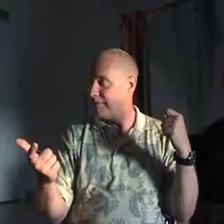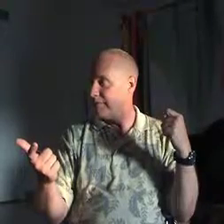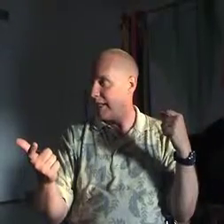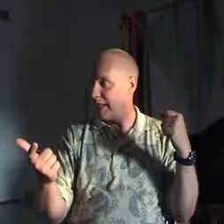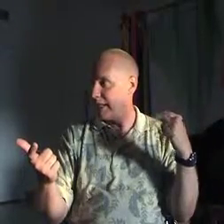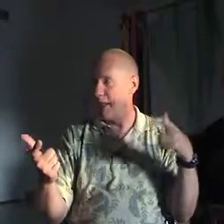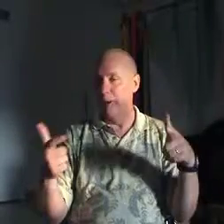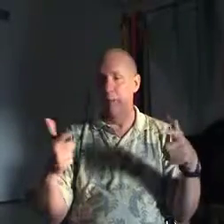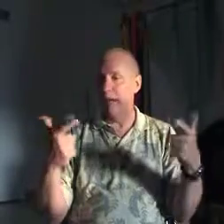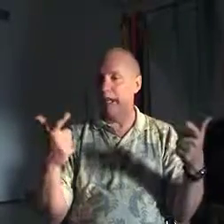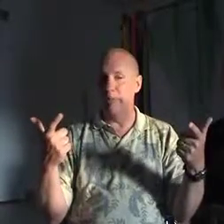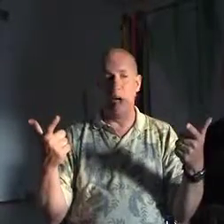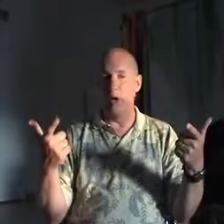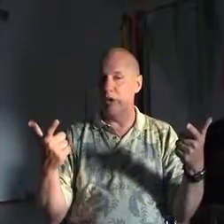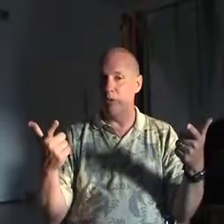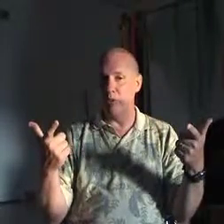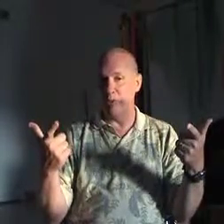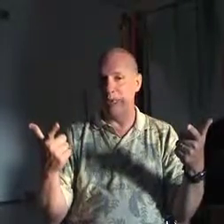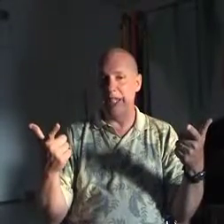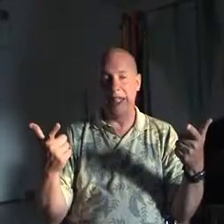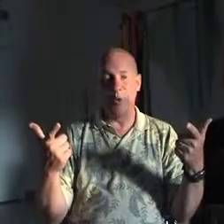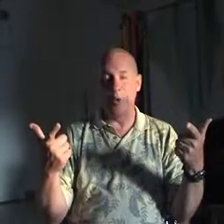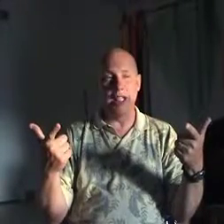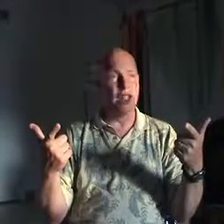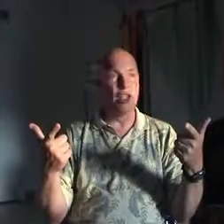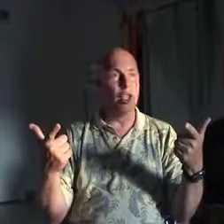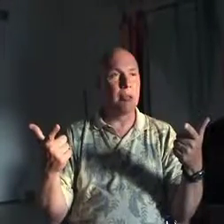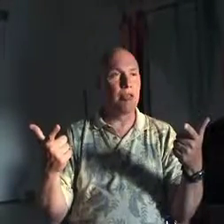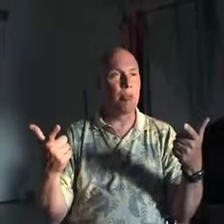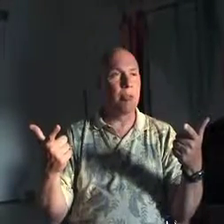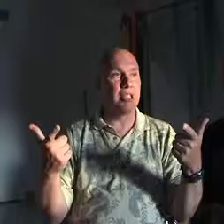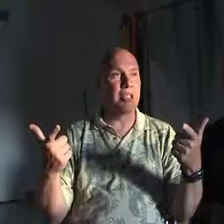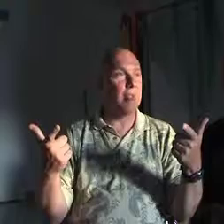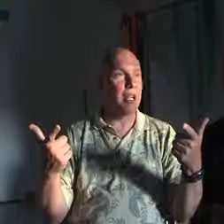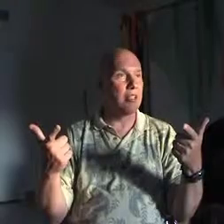Yes. But both would be equally disturbing to your peace of mind.